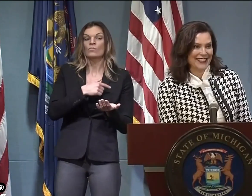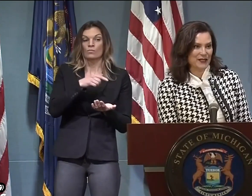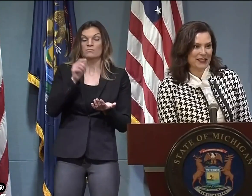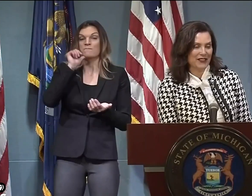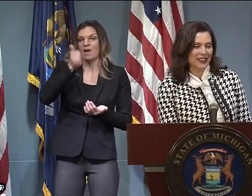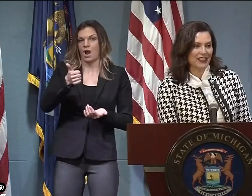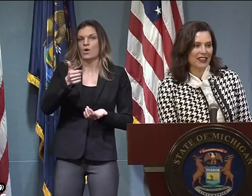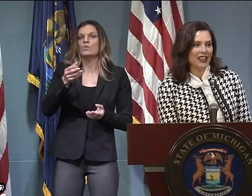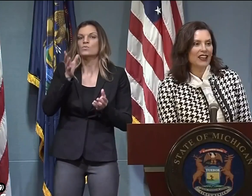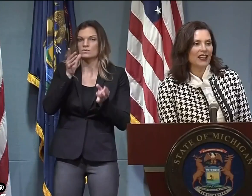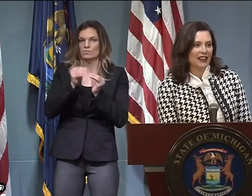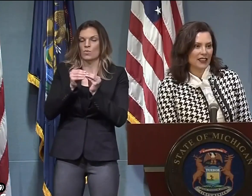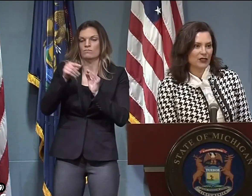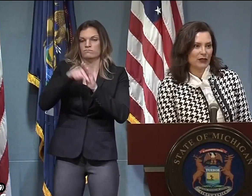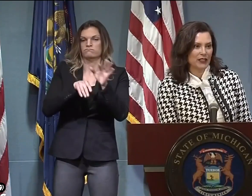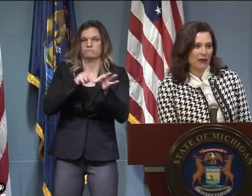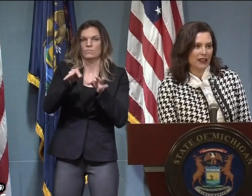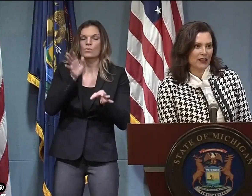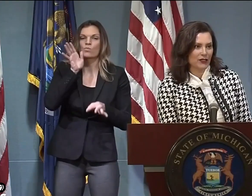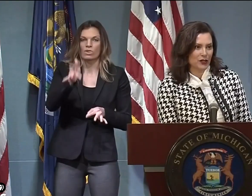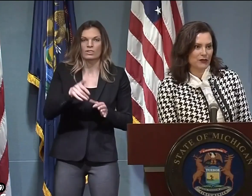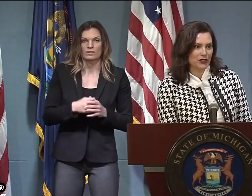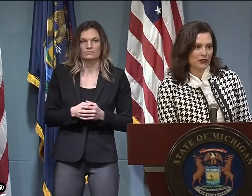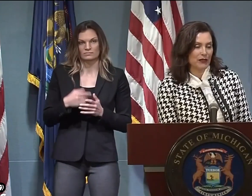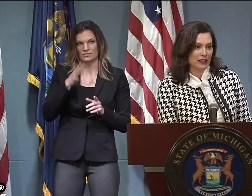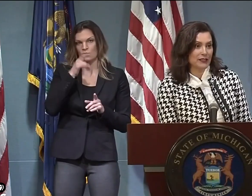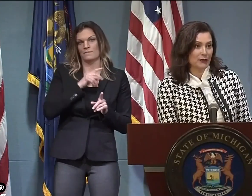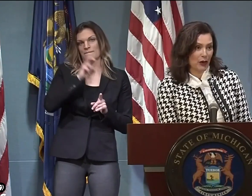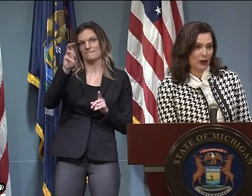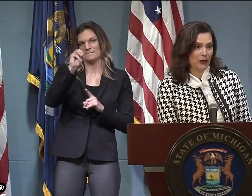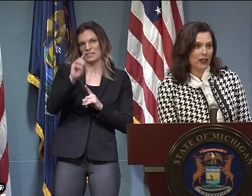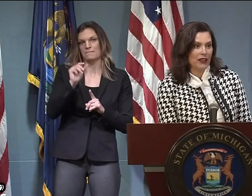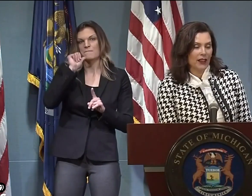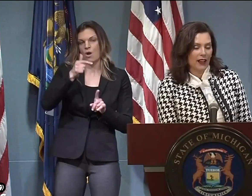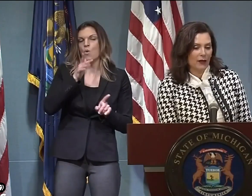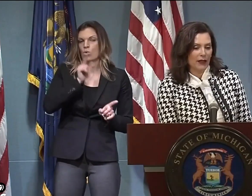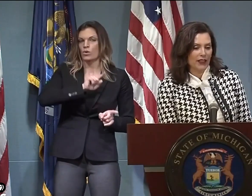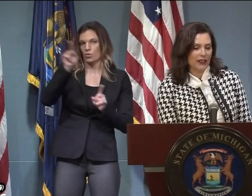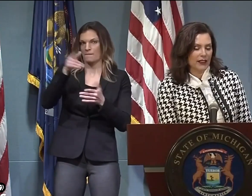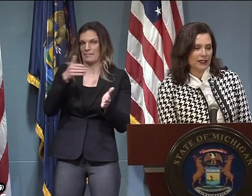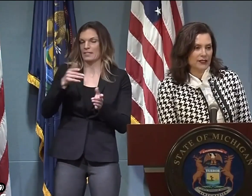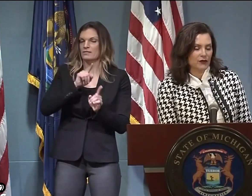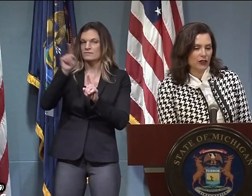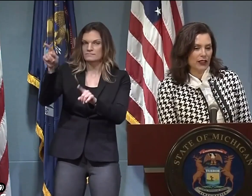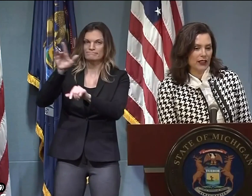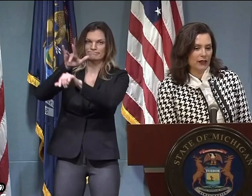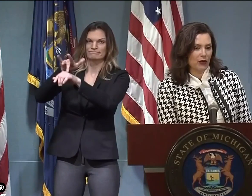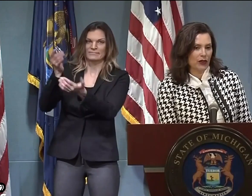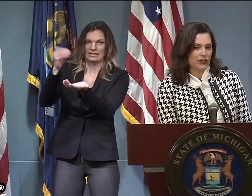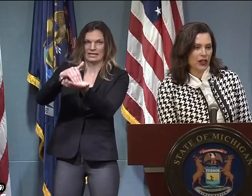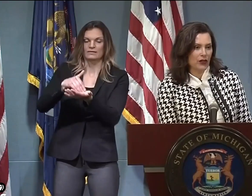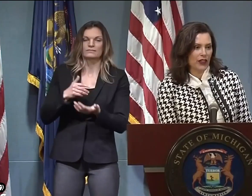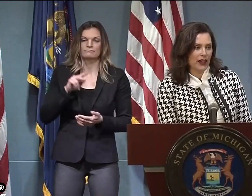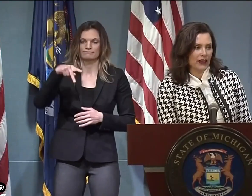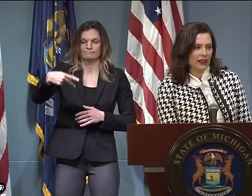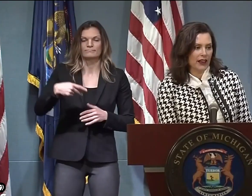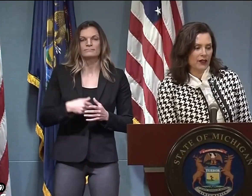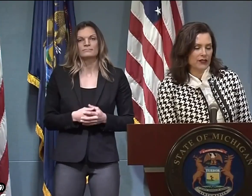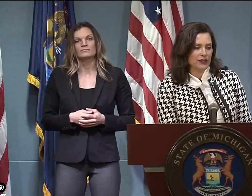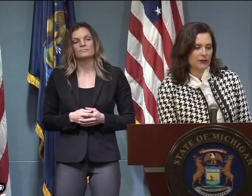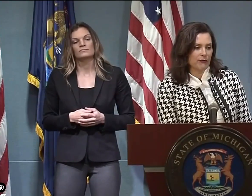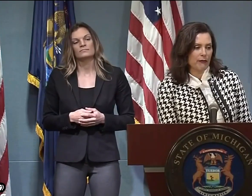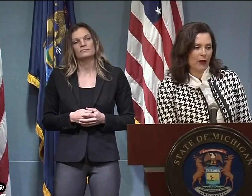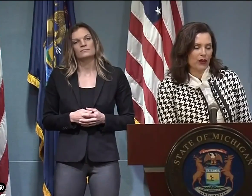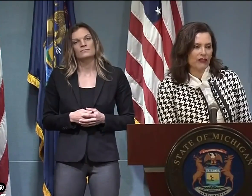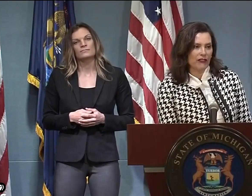something to talk about on that front specifically, and I do plan to make another trip to Midland tomorrow. I think that it's